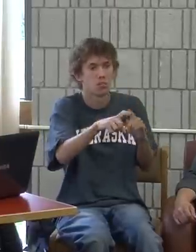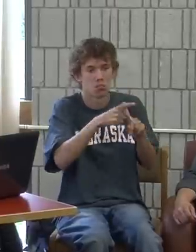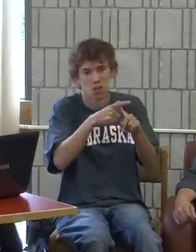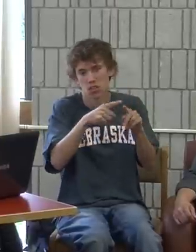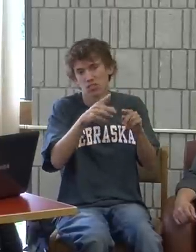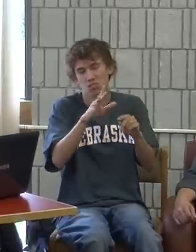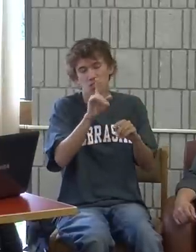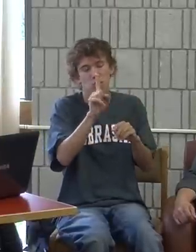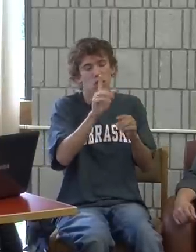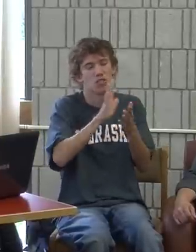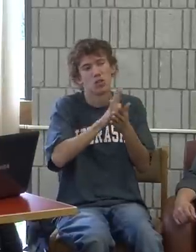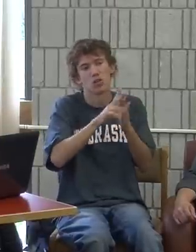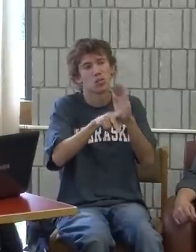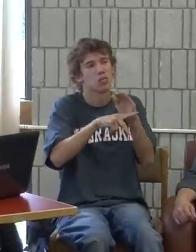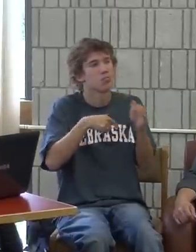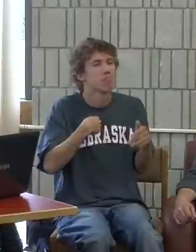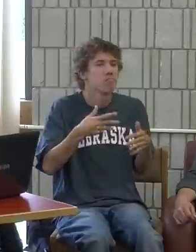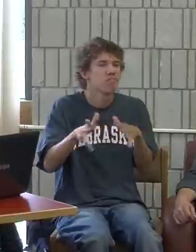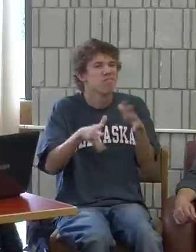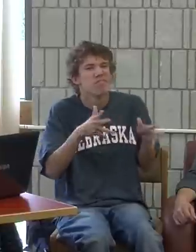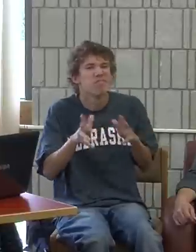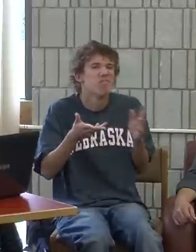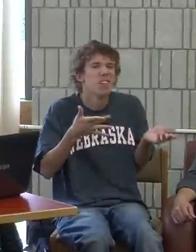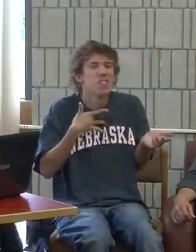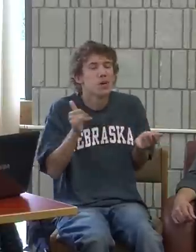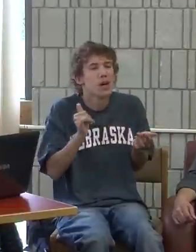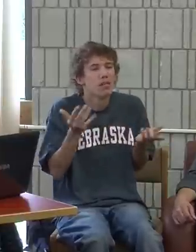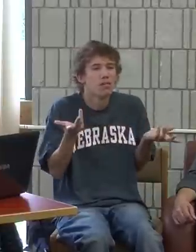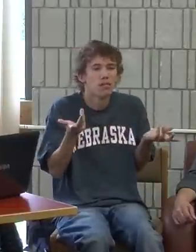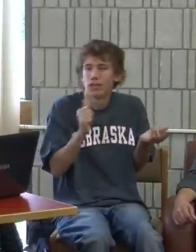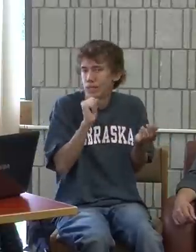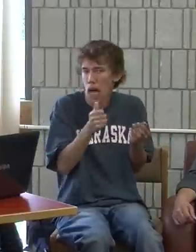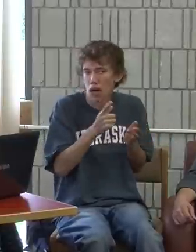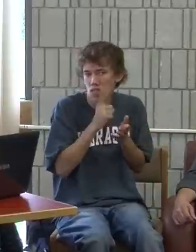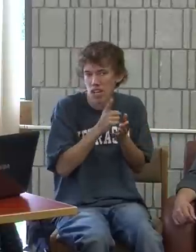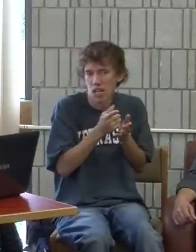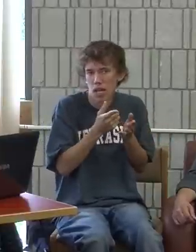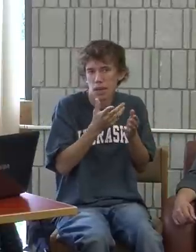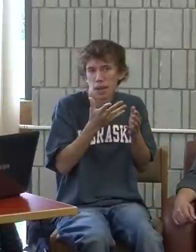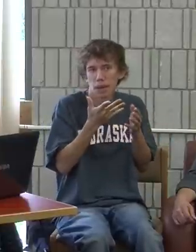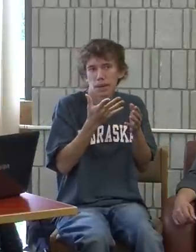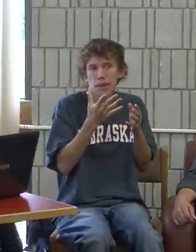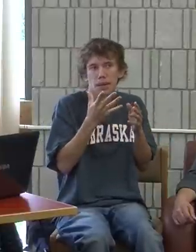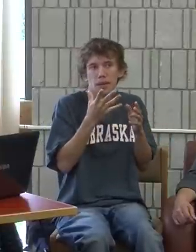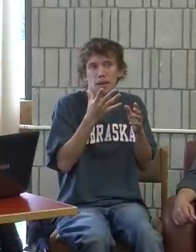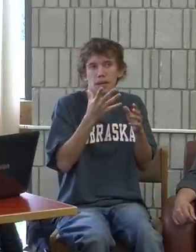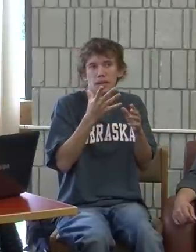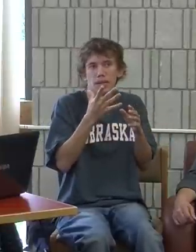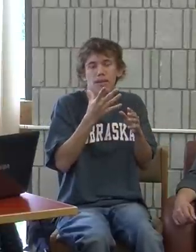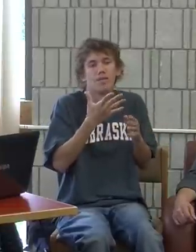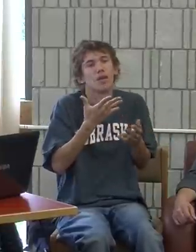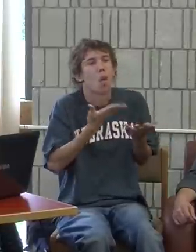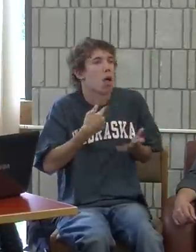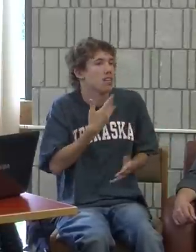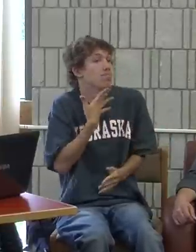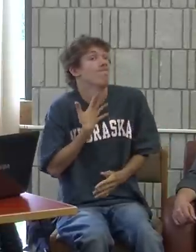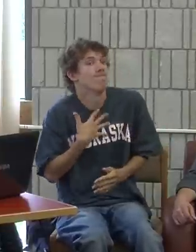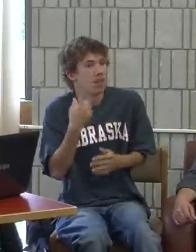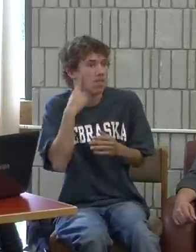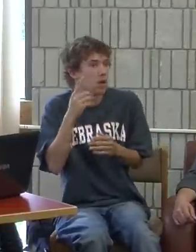elementary school, I transferred to the Pulaski School in New Bedford. And